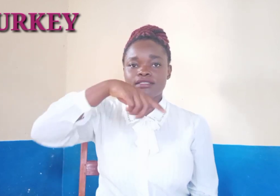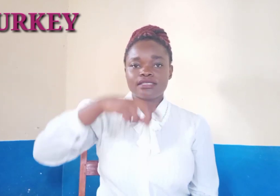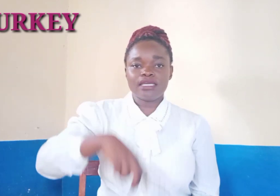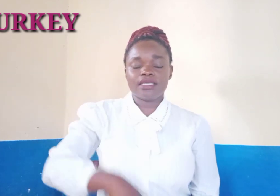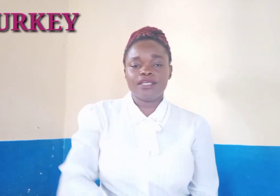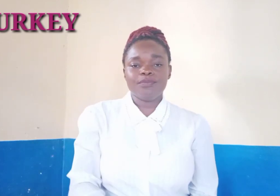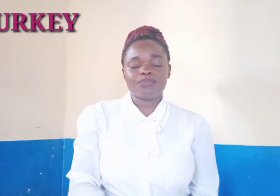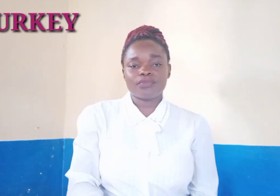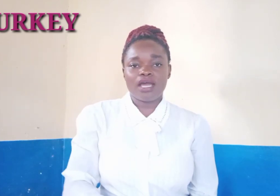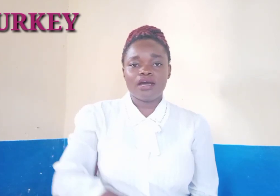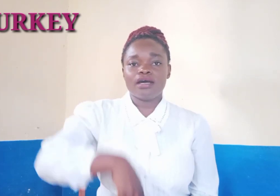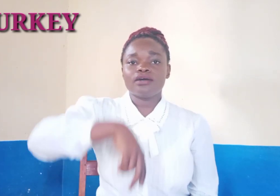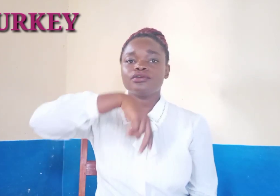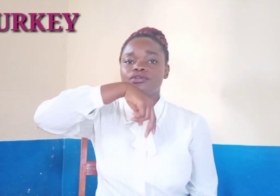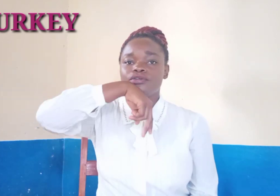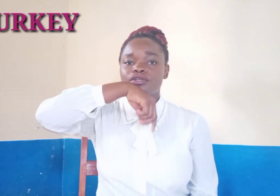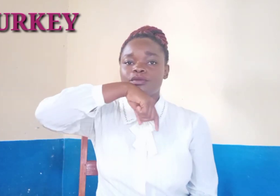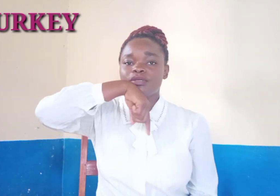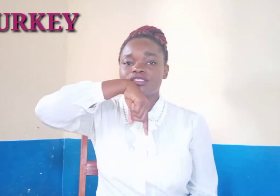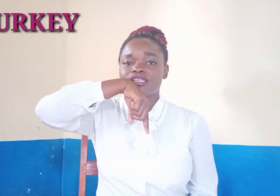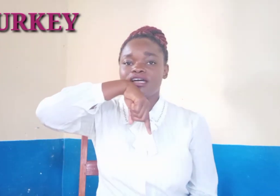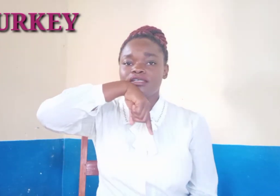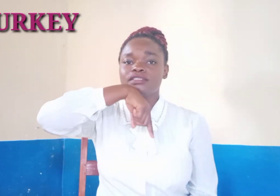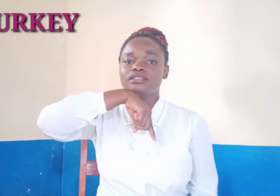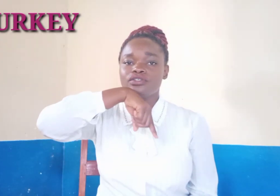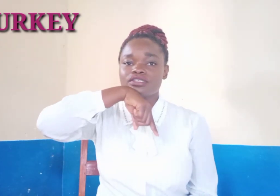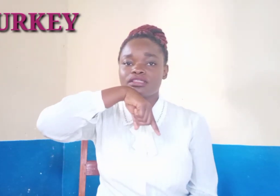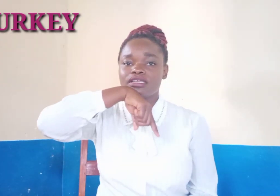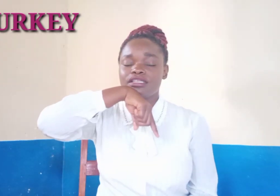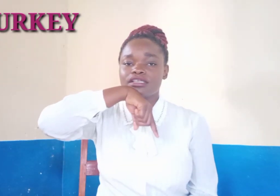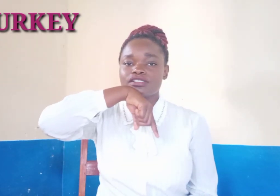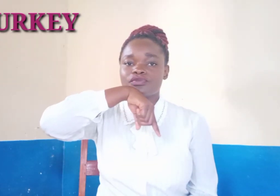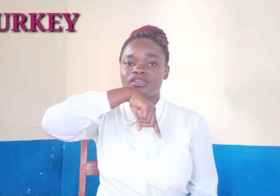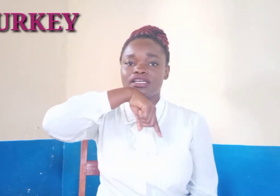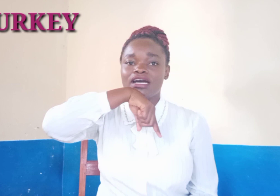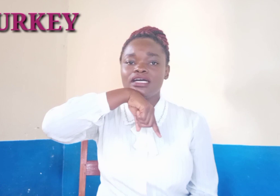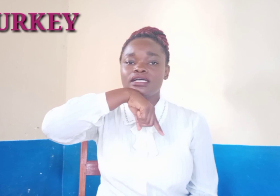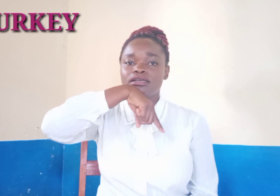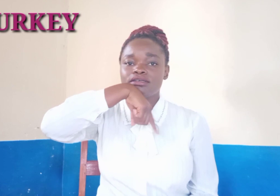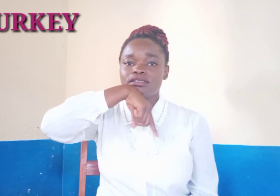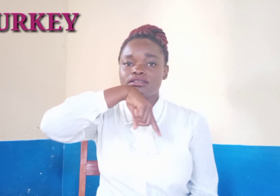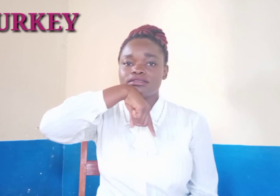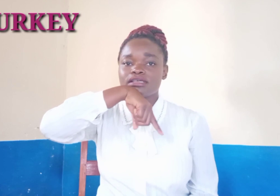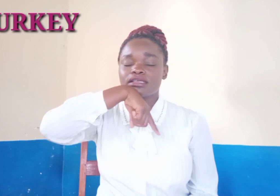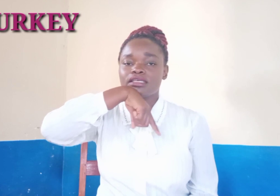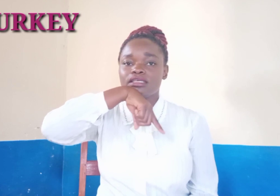you keep it here using the index finger turkey